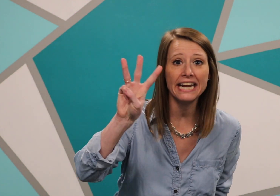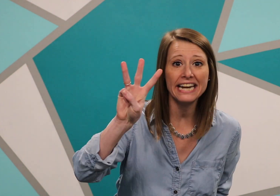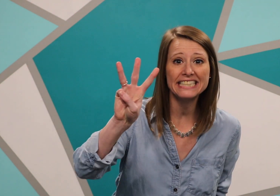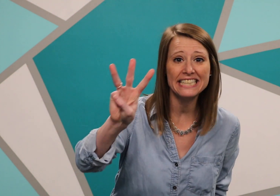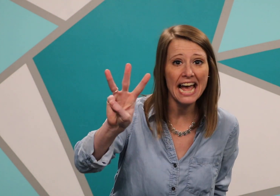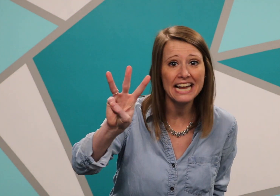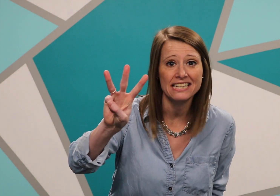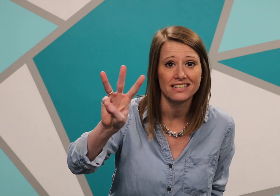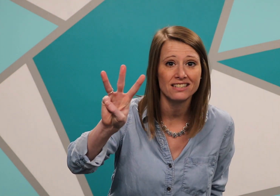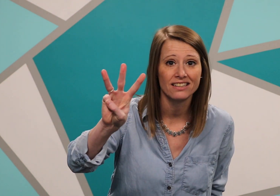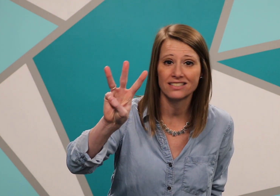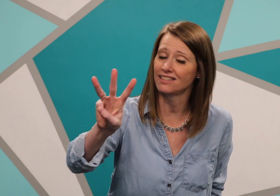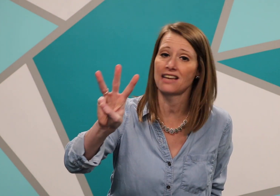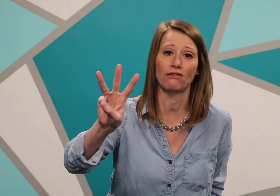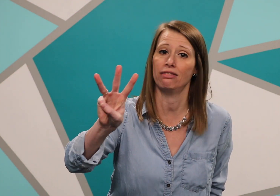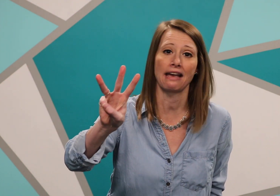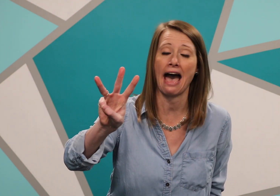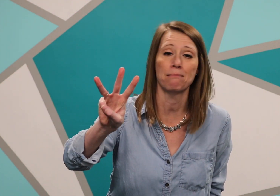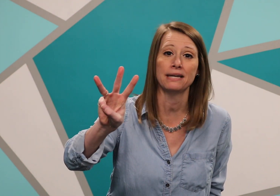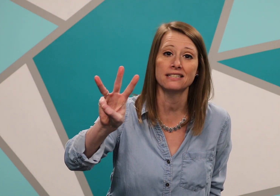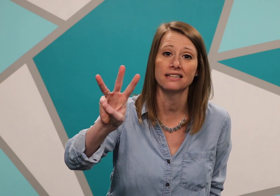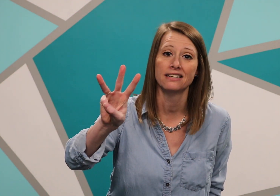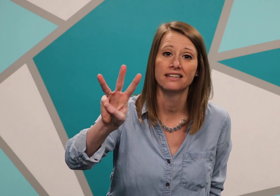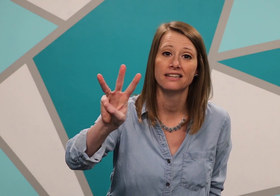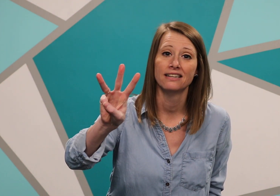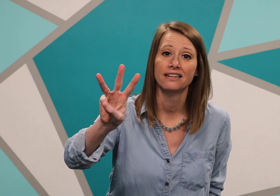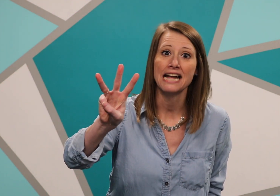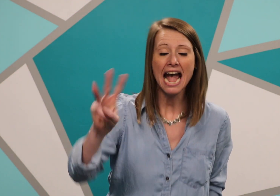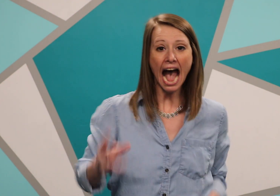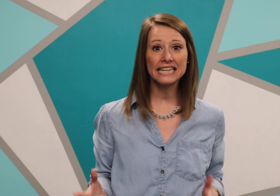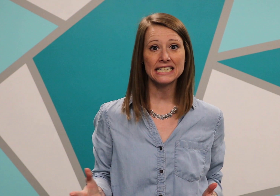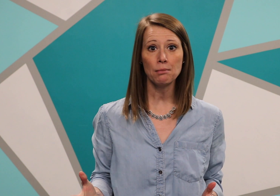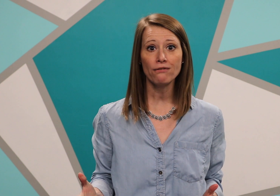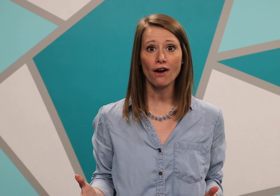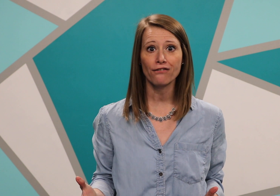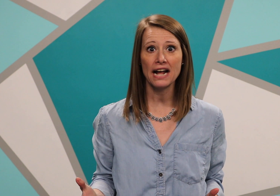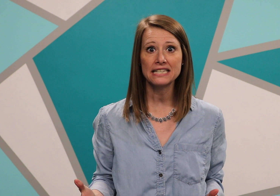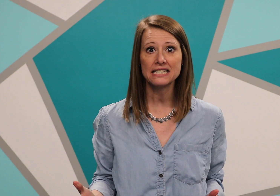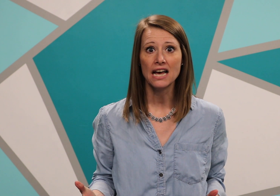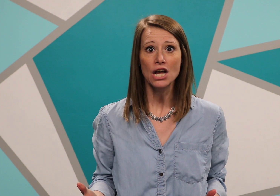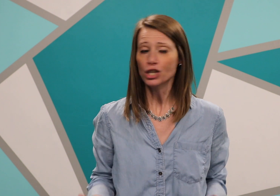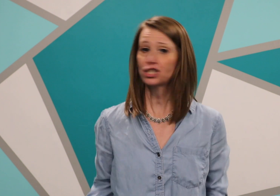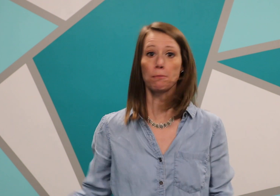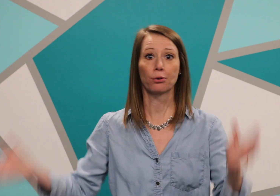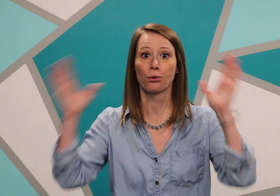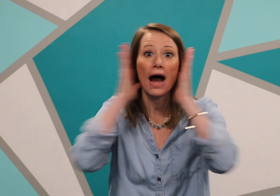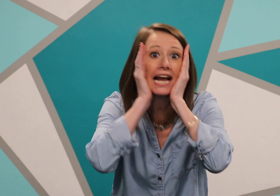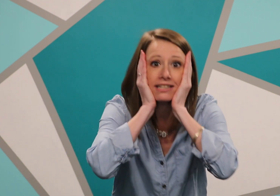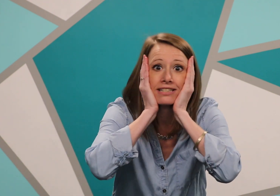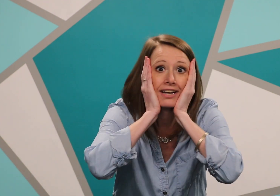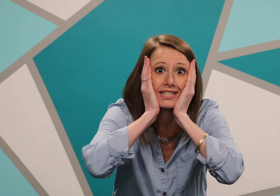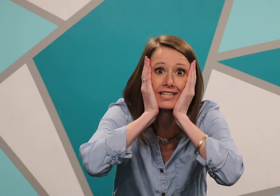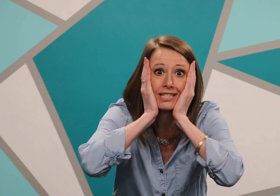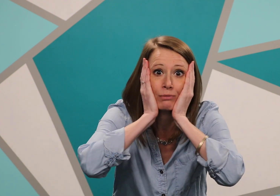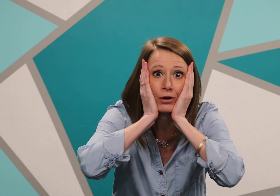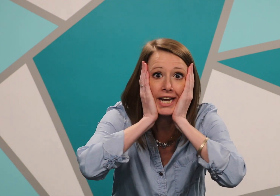days since everything happened and some of our friends surprised us this morning.